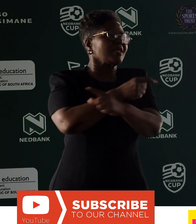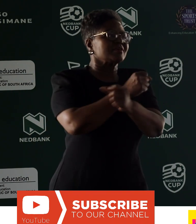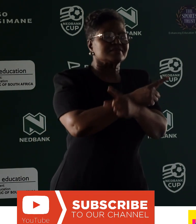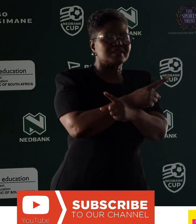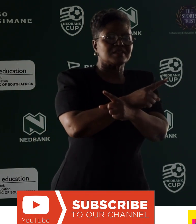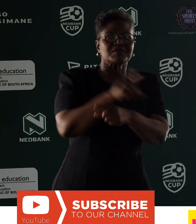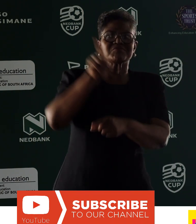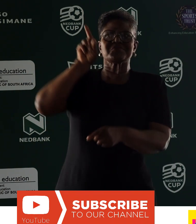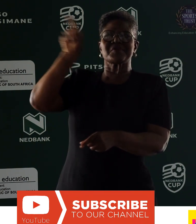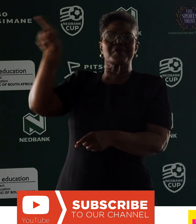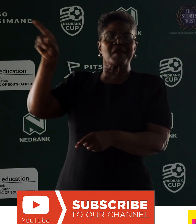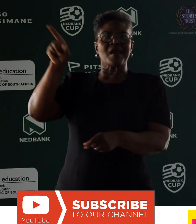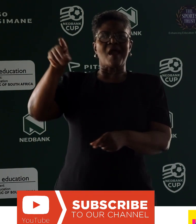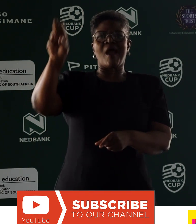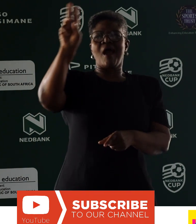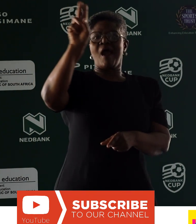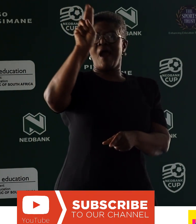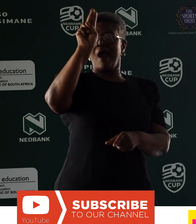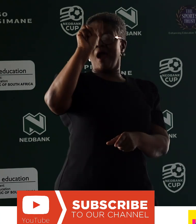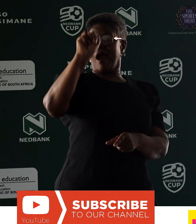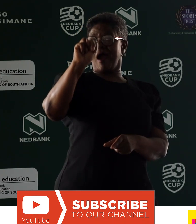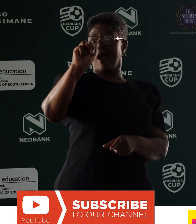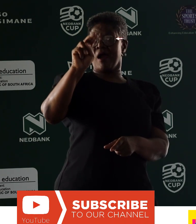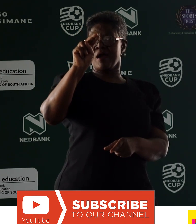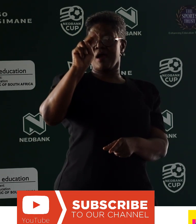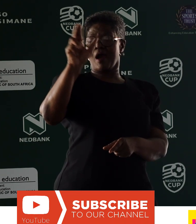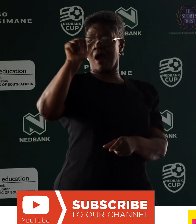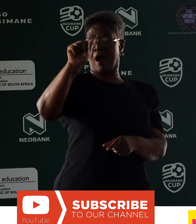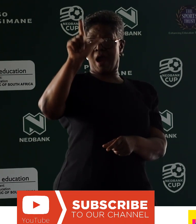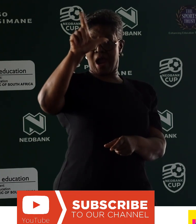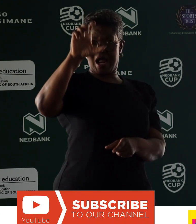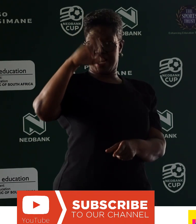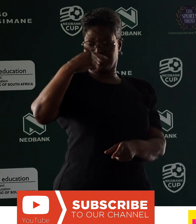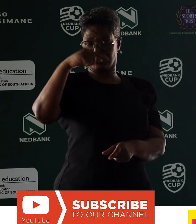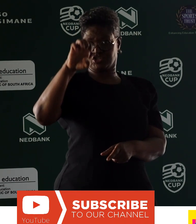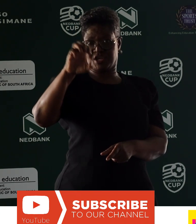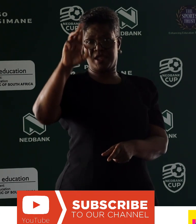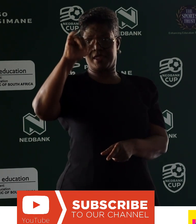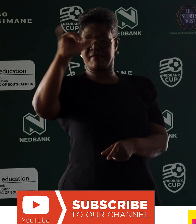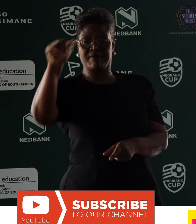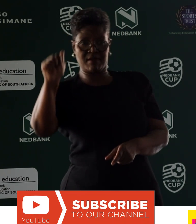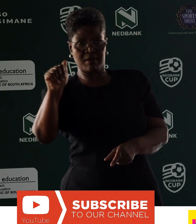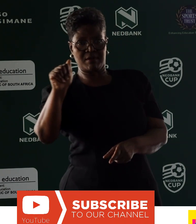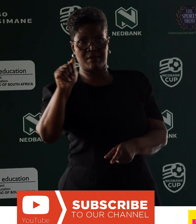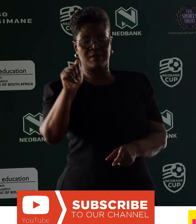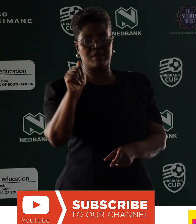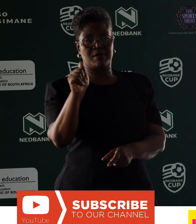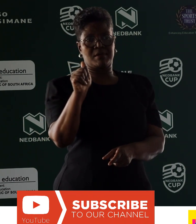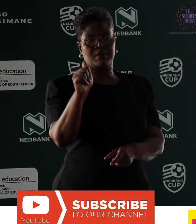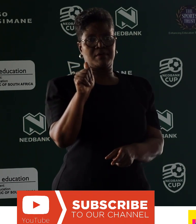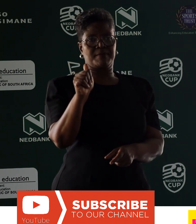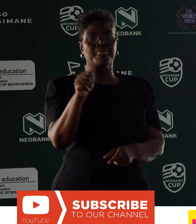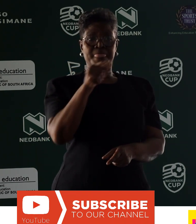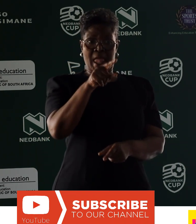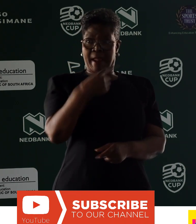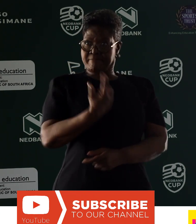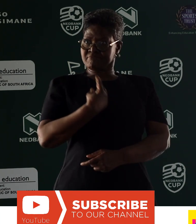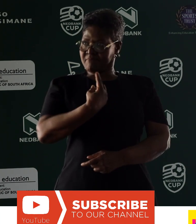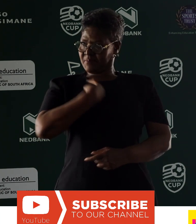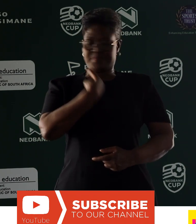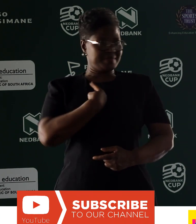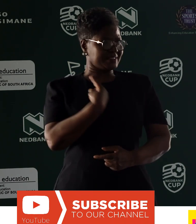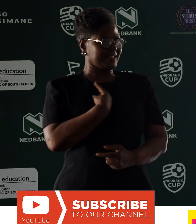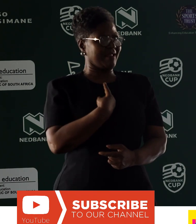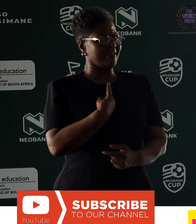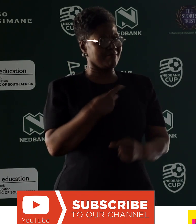Sudan and Nigeria to go spy on teams that he was going to face in African track competition. He personally embarked on